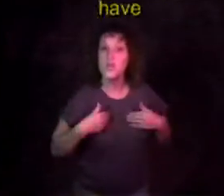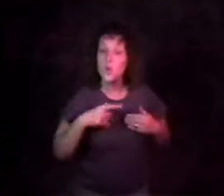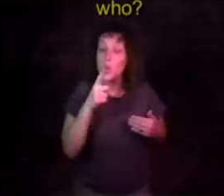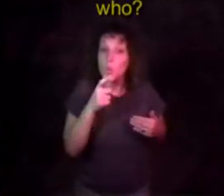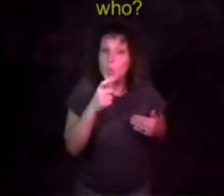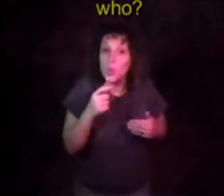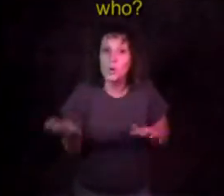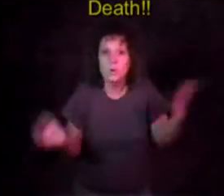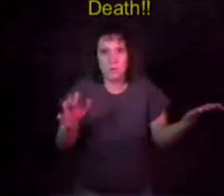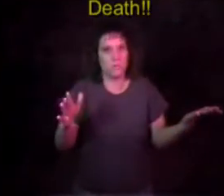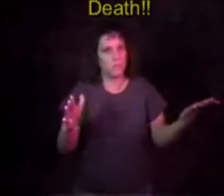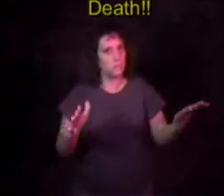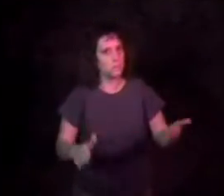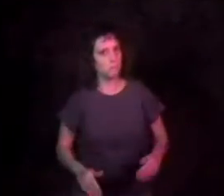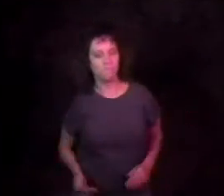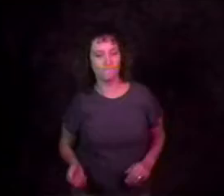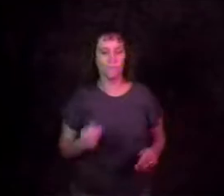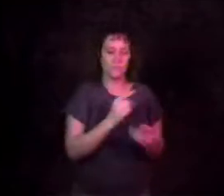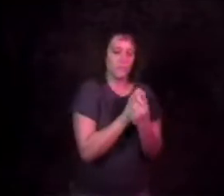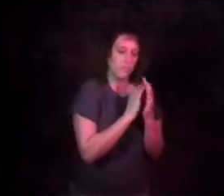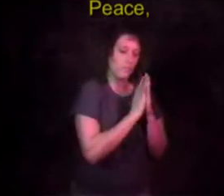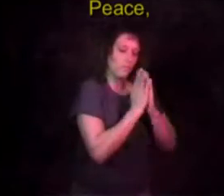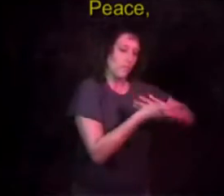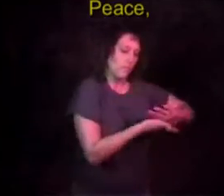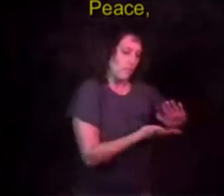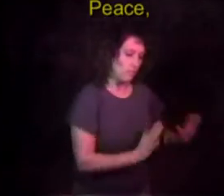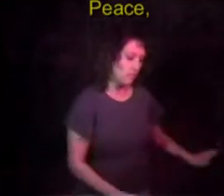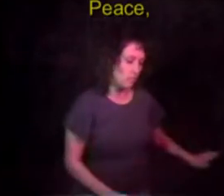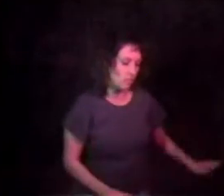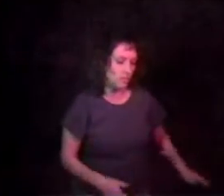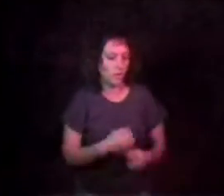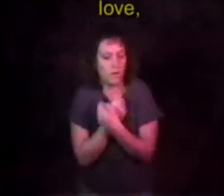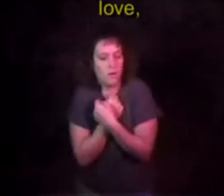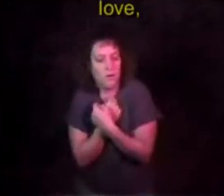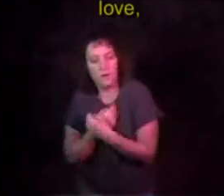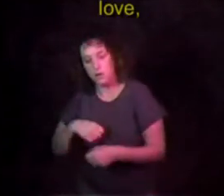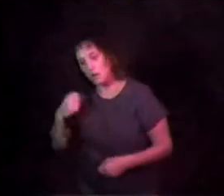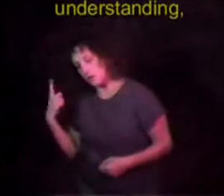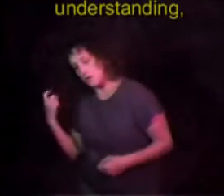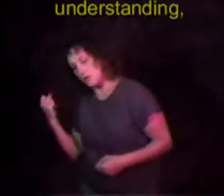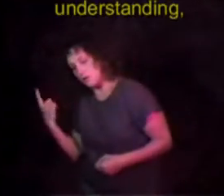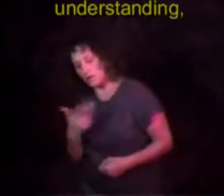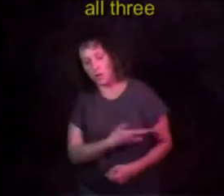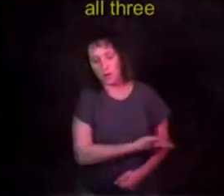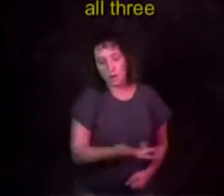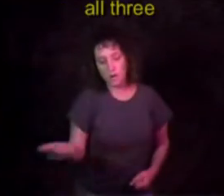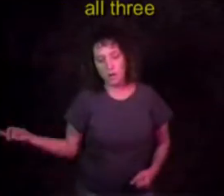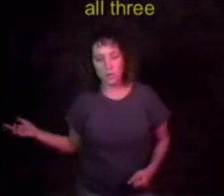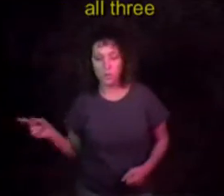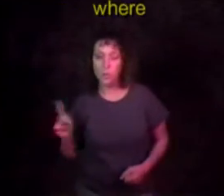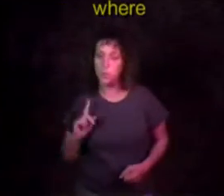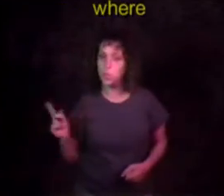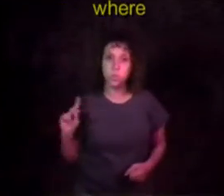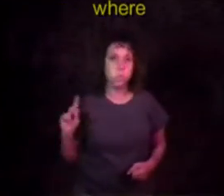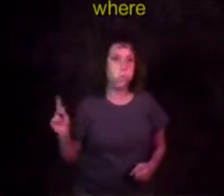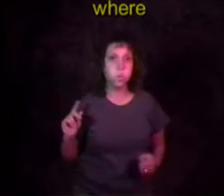what, friend only to the undertaker, whoo, peace, love, and understanding,